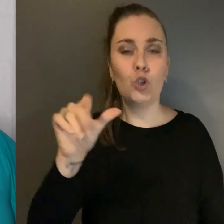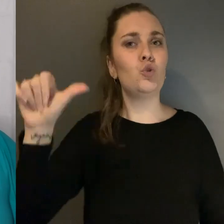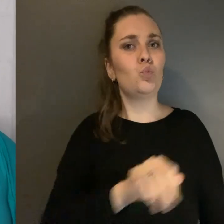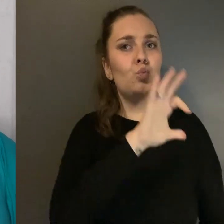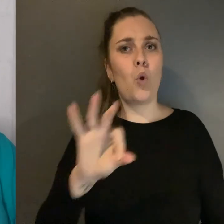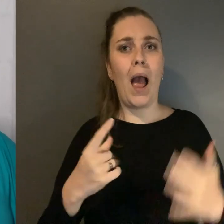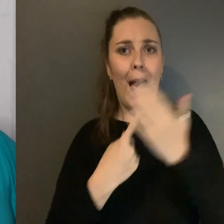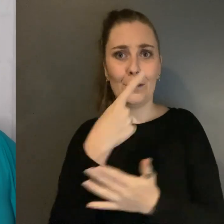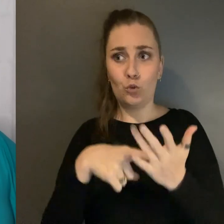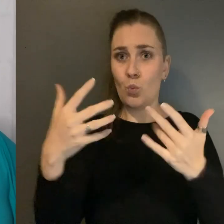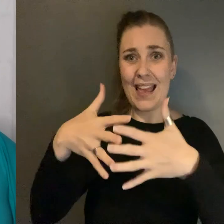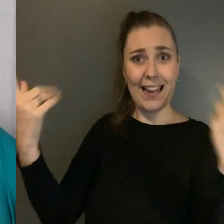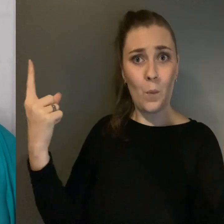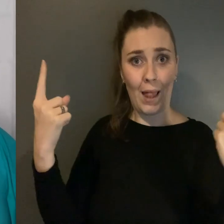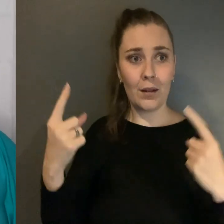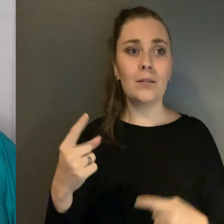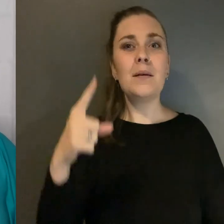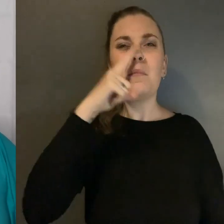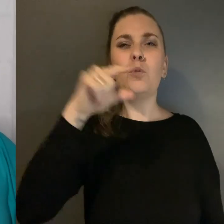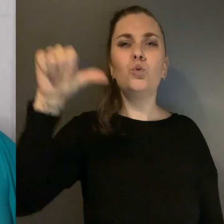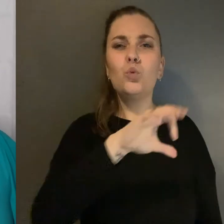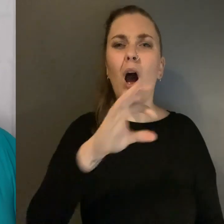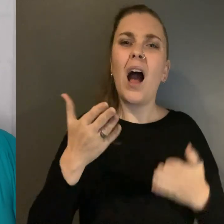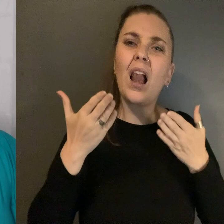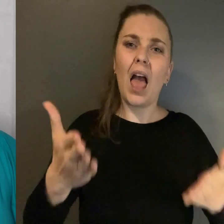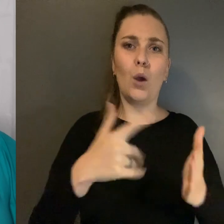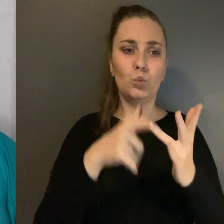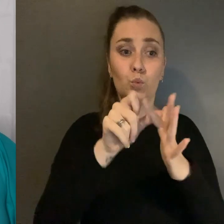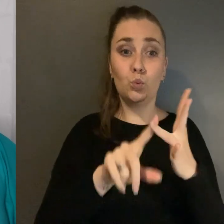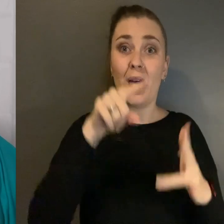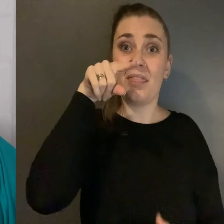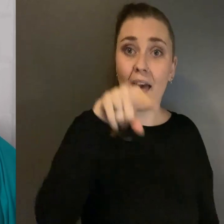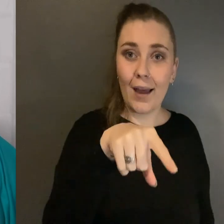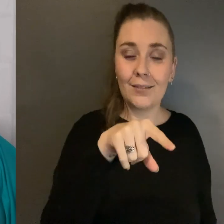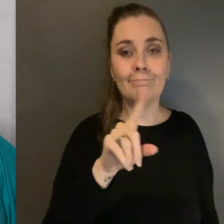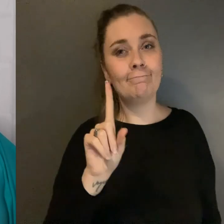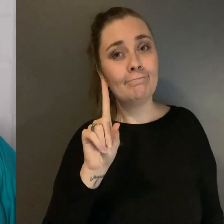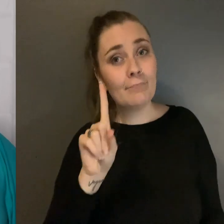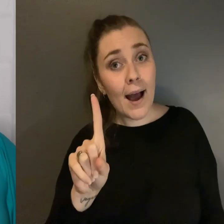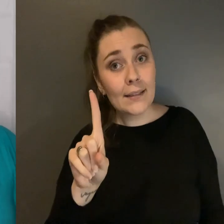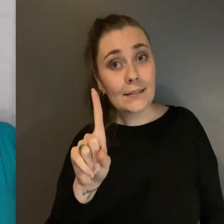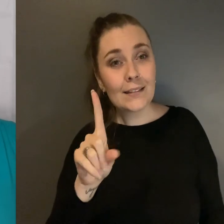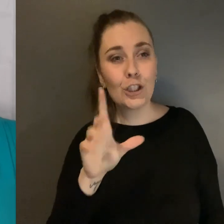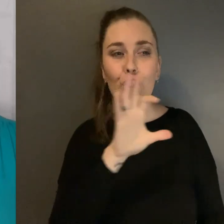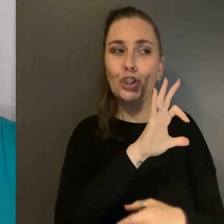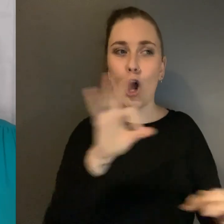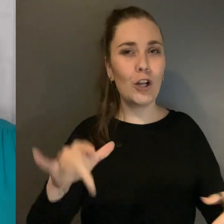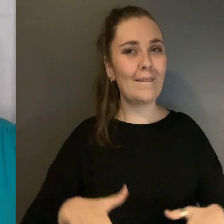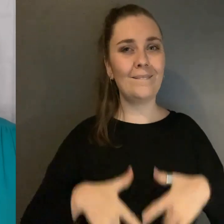happened to anyone People shouldn't be allowed to do that But it doesn't feel supportive